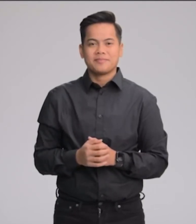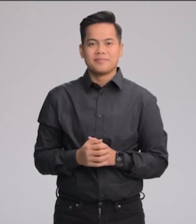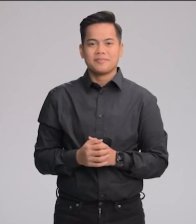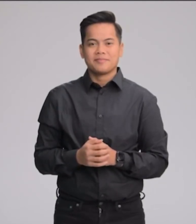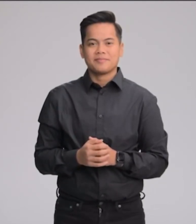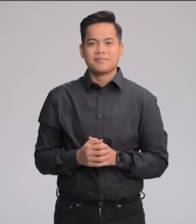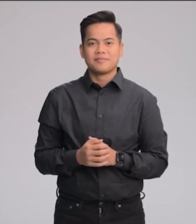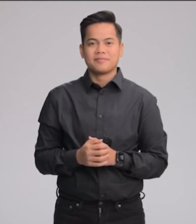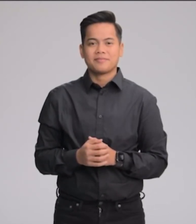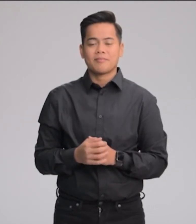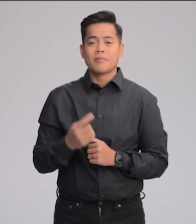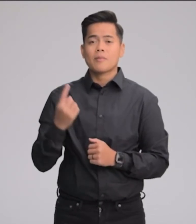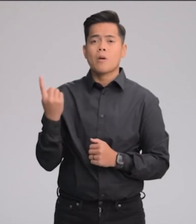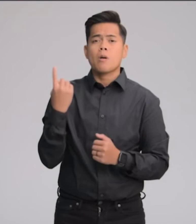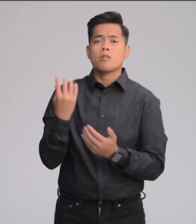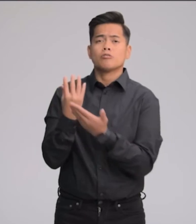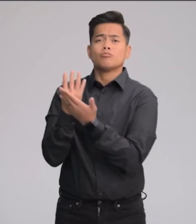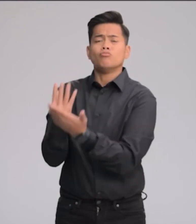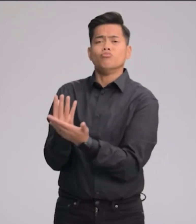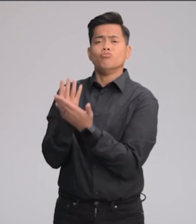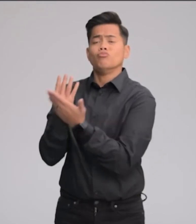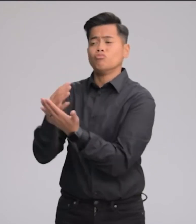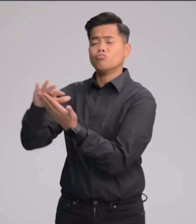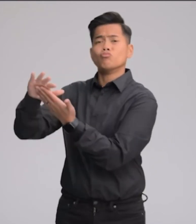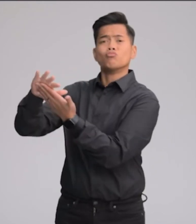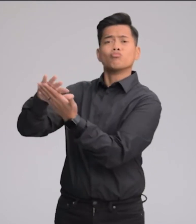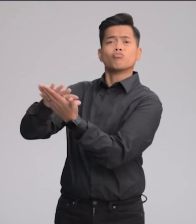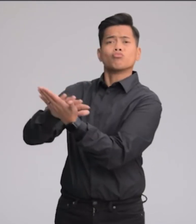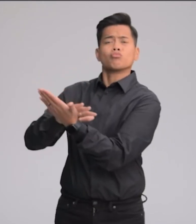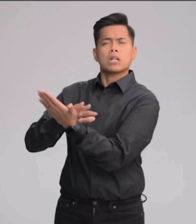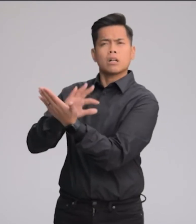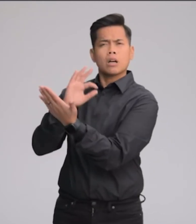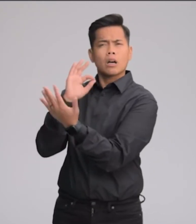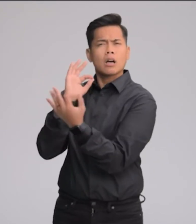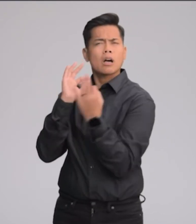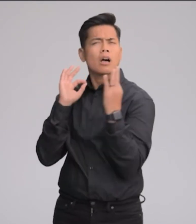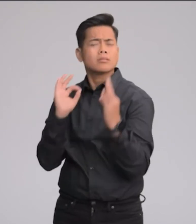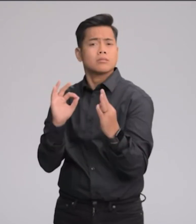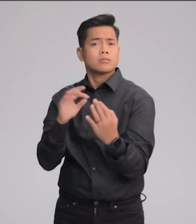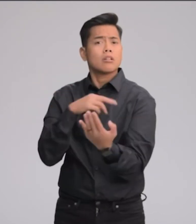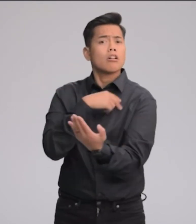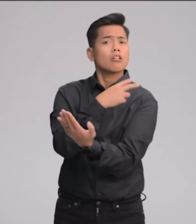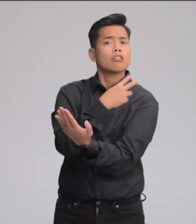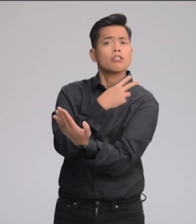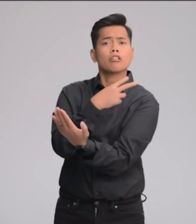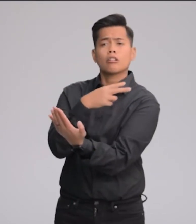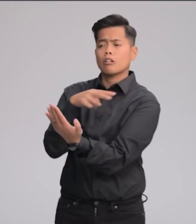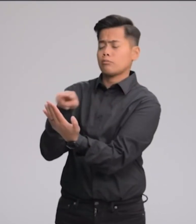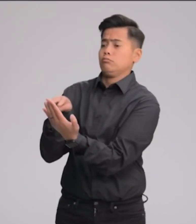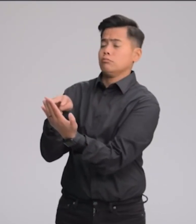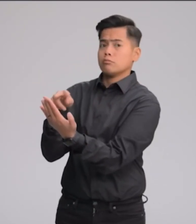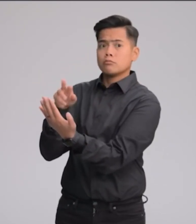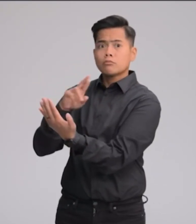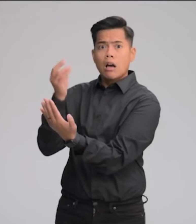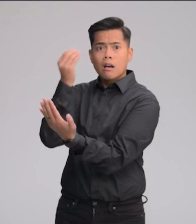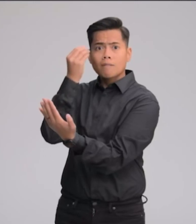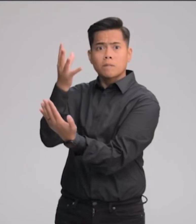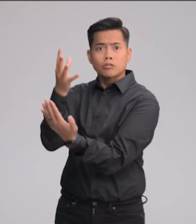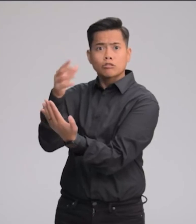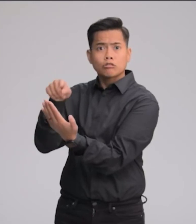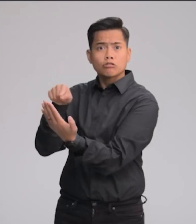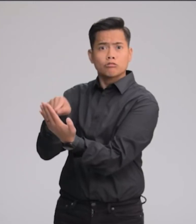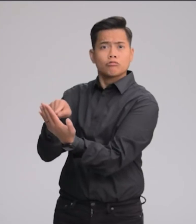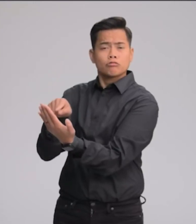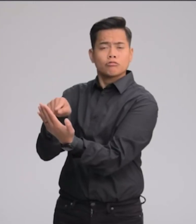The always-on display artfully dims your wallpaper to create a unique low-powered lock screen, making go-to information